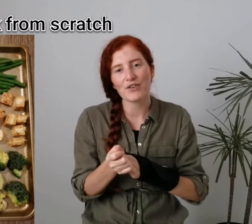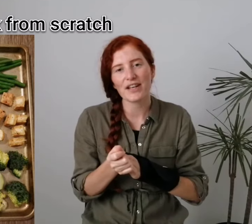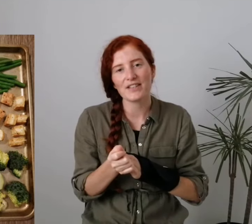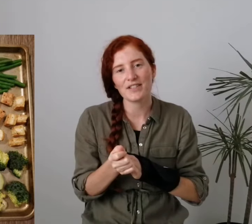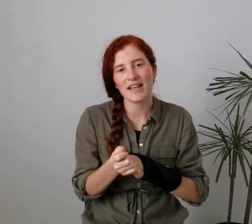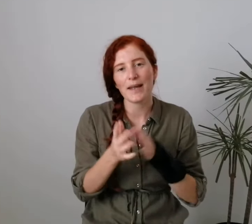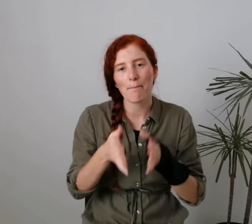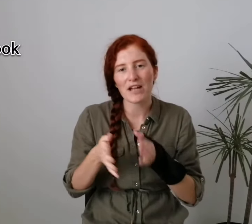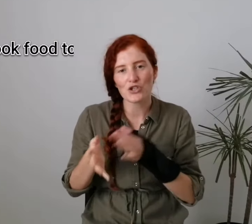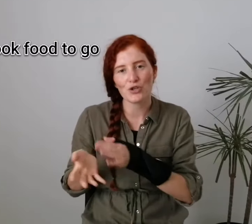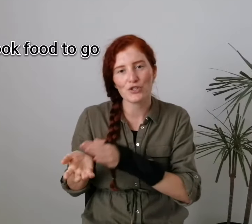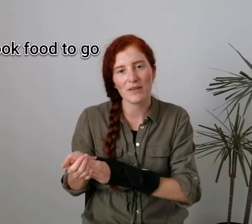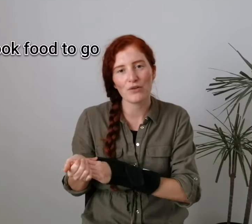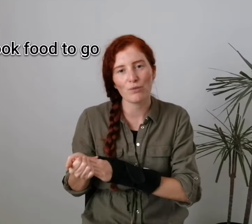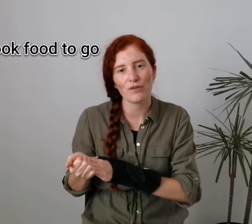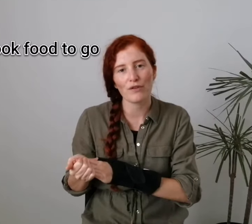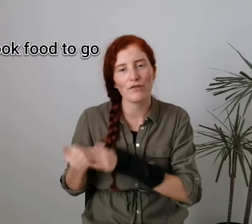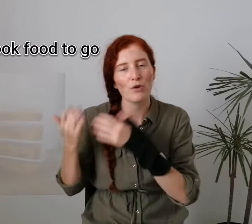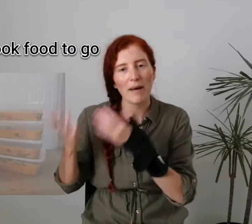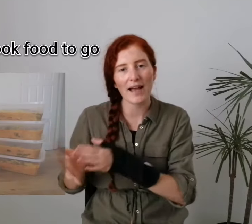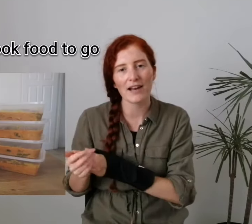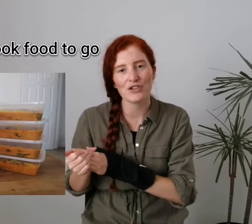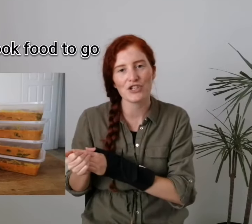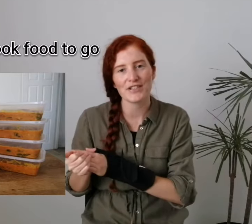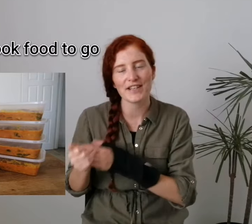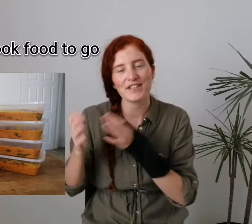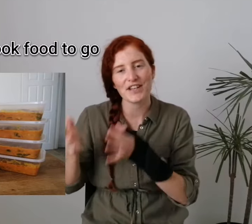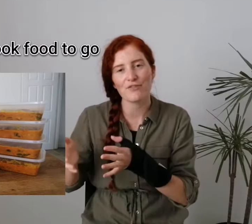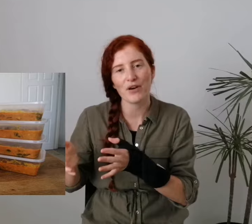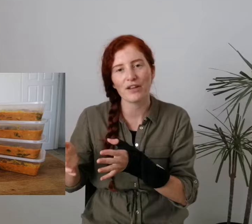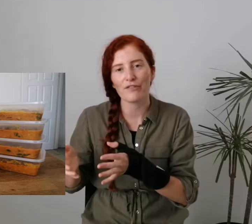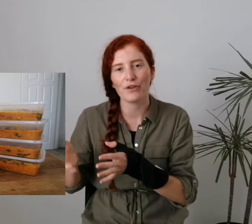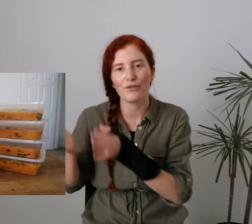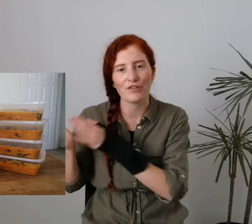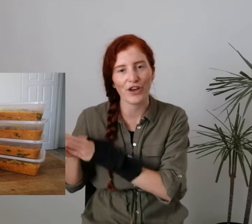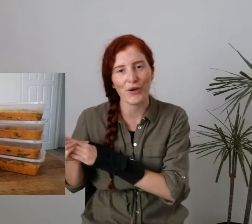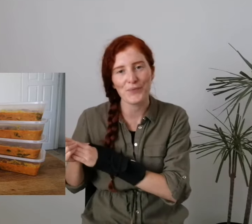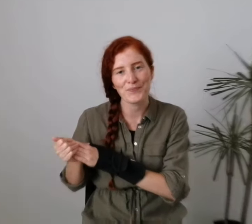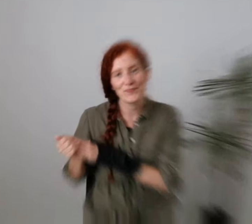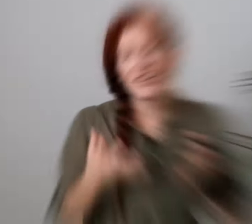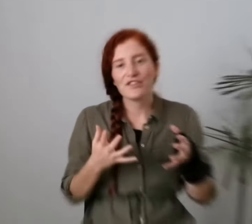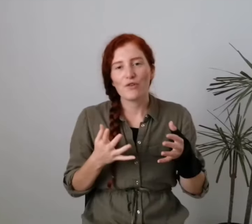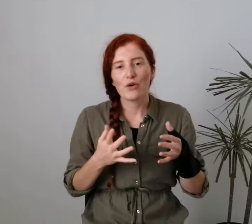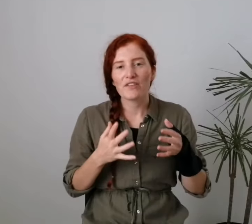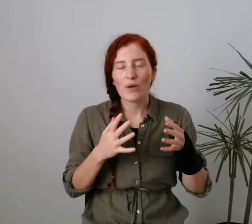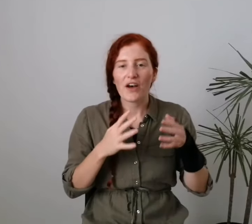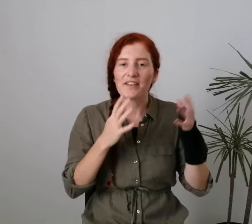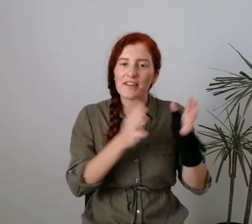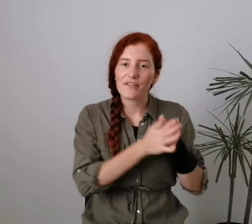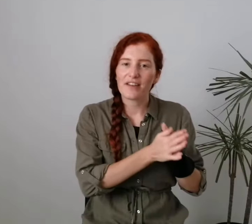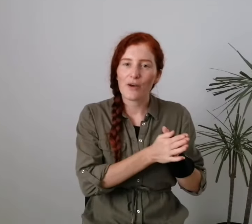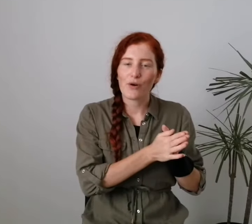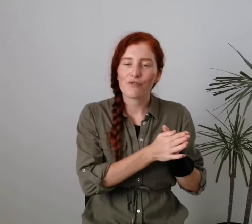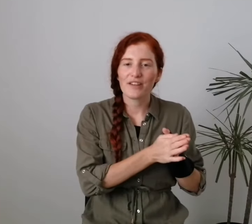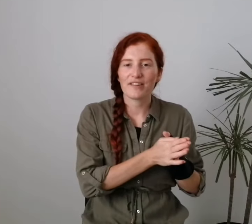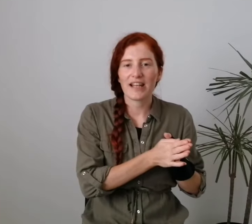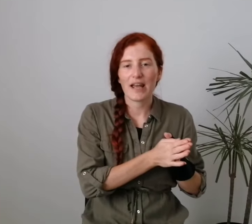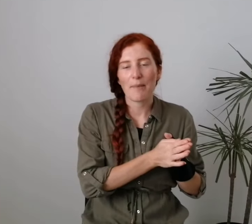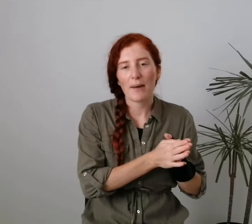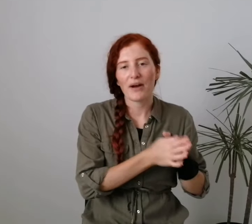three is to take batch cooked meals with you for your packed lunches instead of buying food to go. Thirty four is one that I did a video on recently about